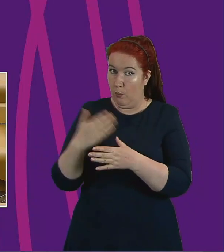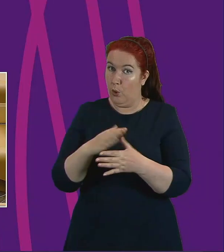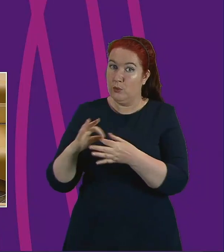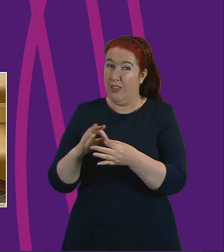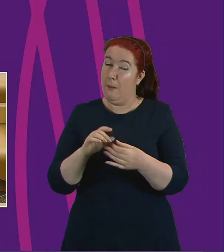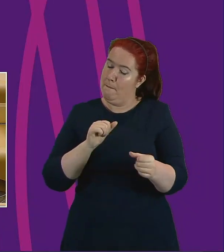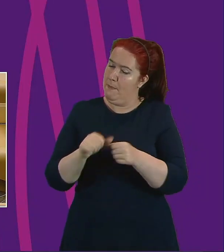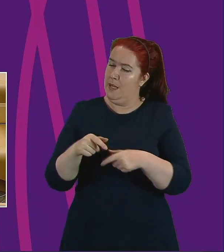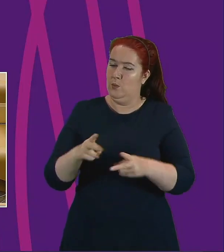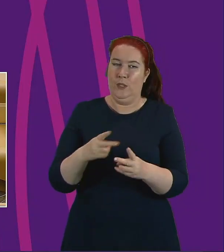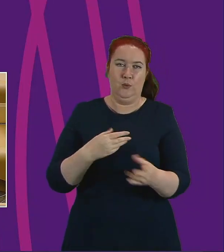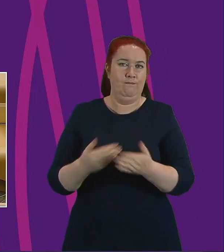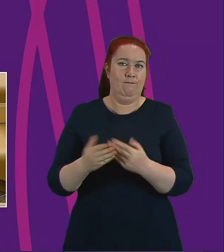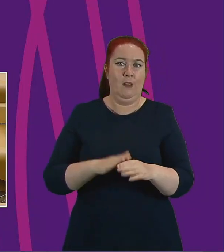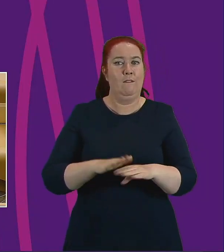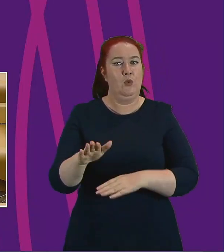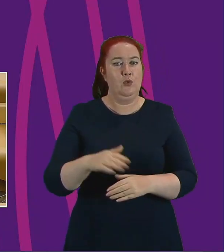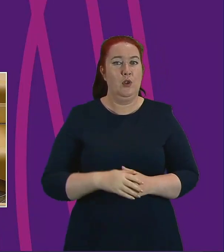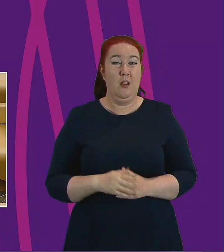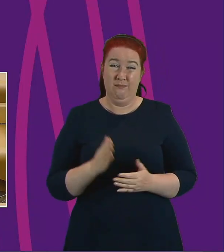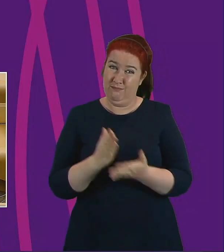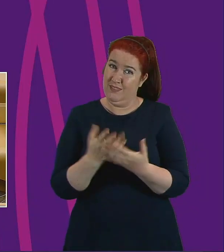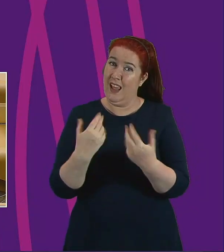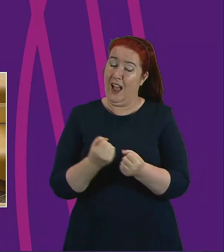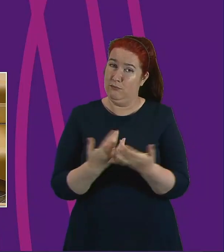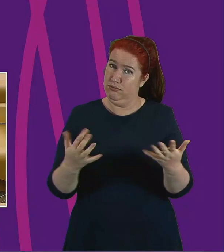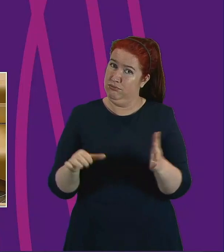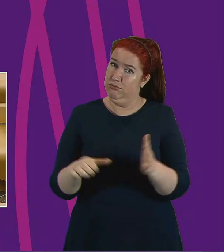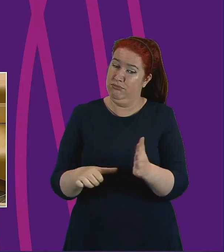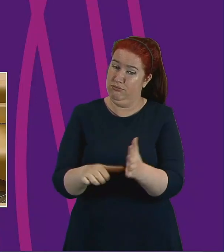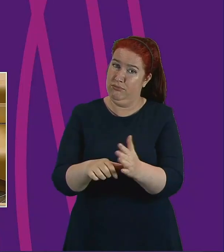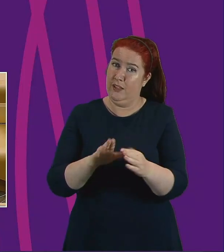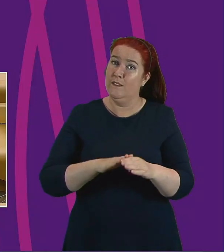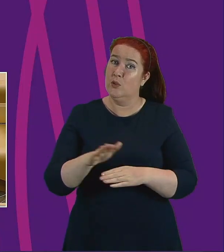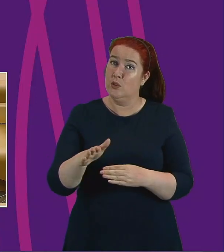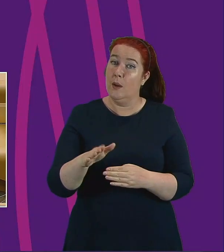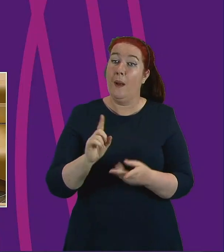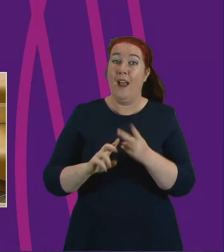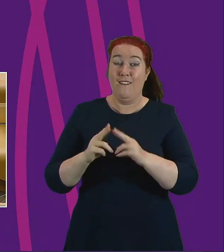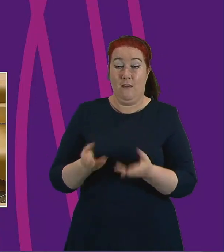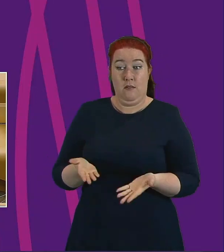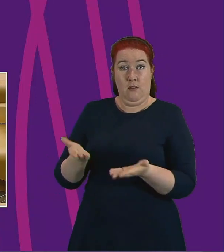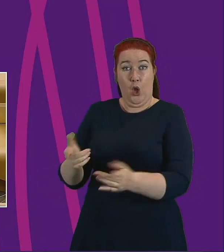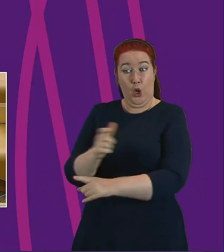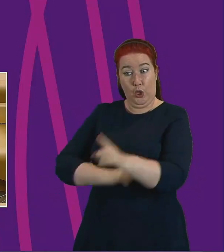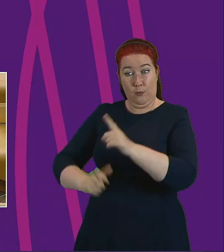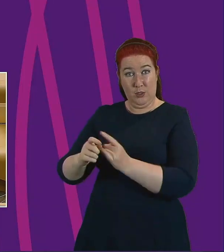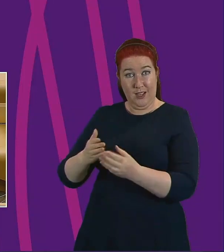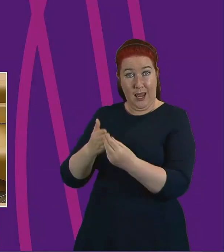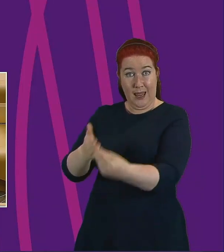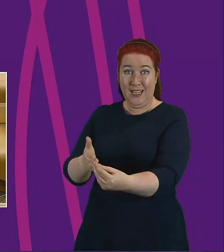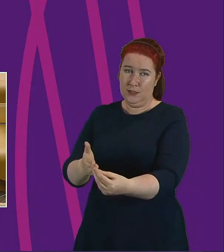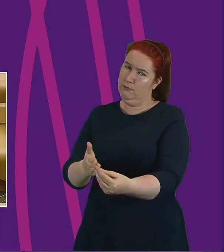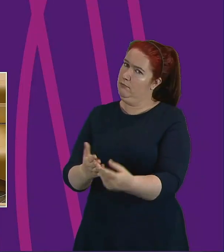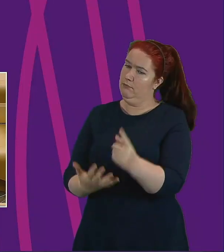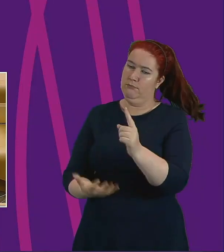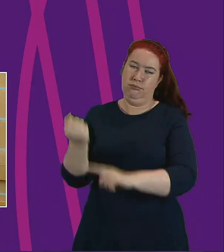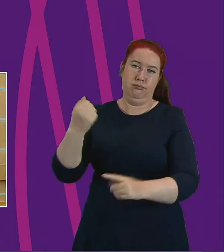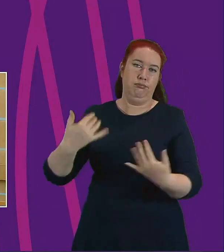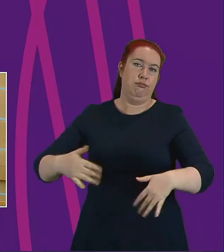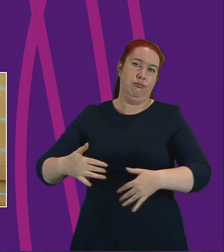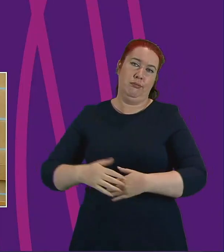lie ahead. These challenges are considerable. When we let a community lead, the results speak for themselves. Thank you.